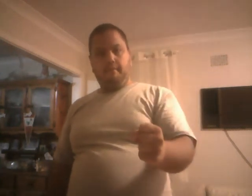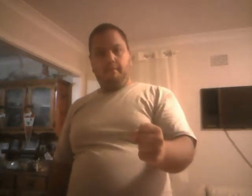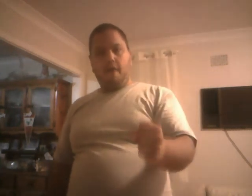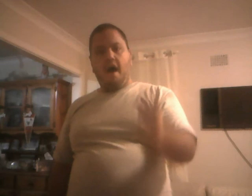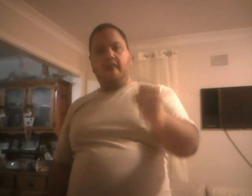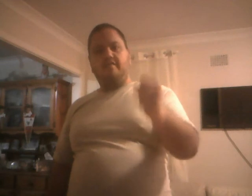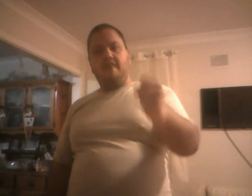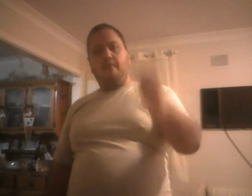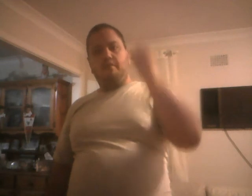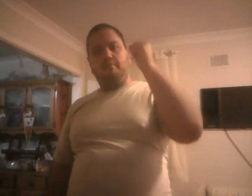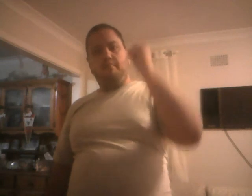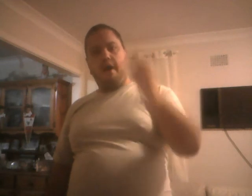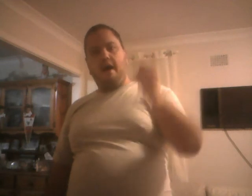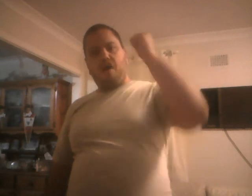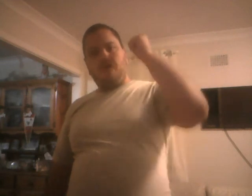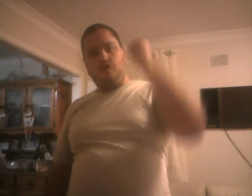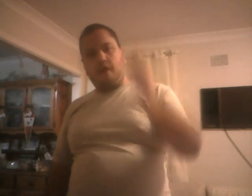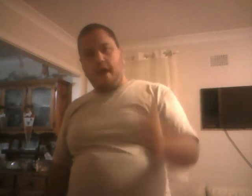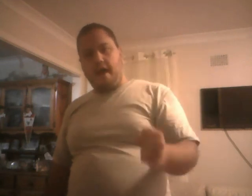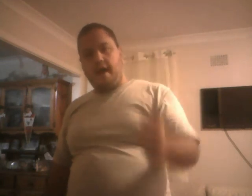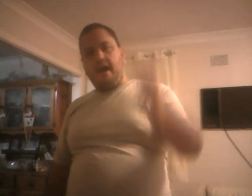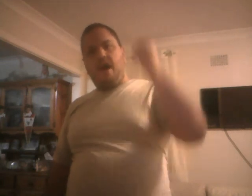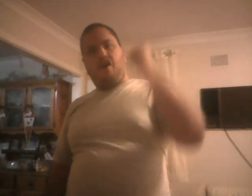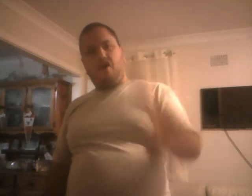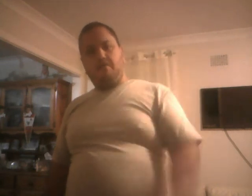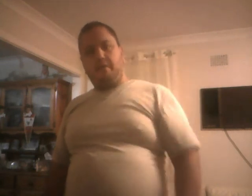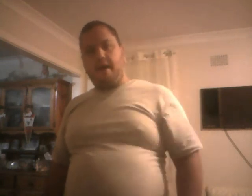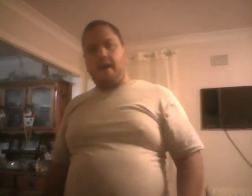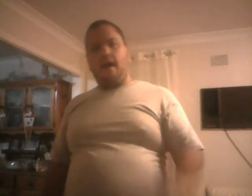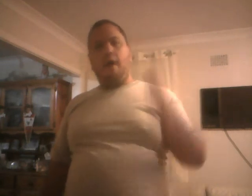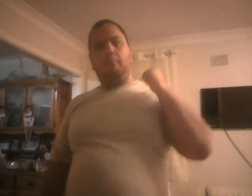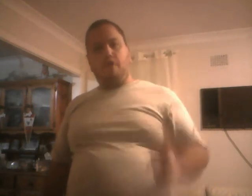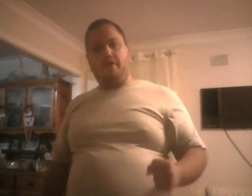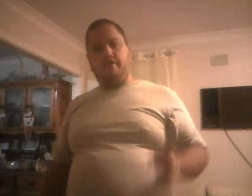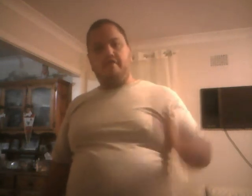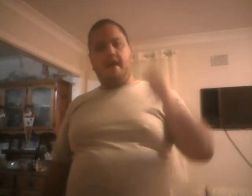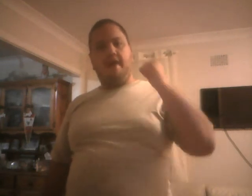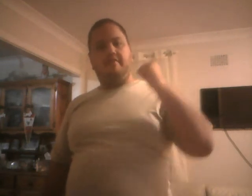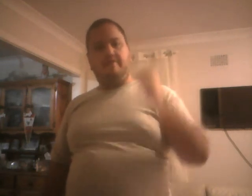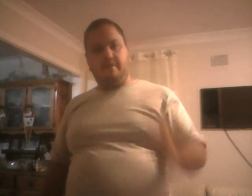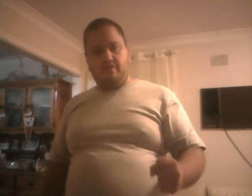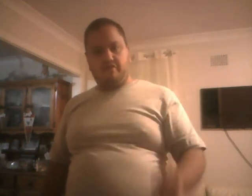I stand with my UK cosplaying brothers and sisters